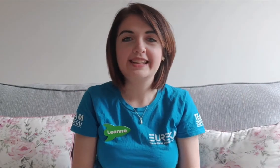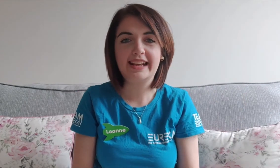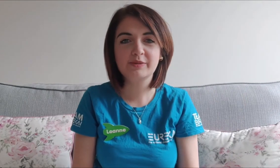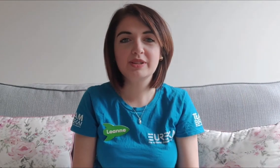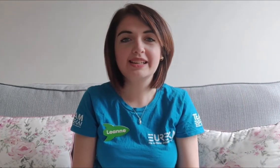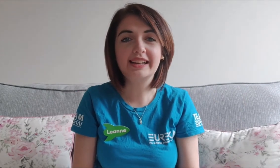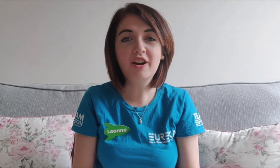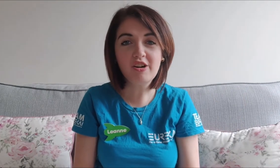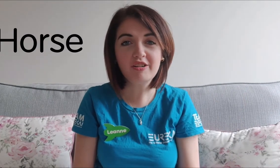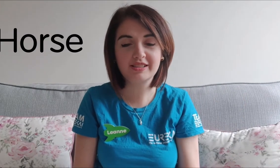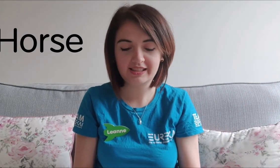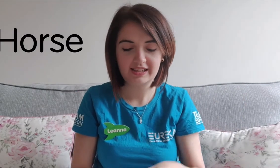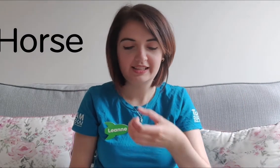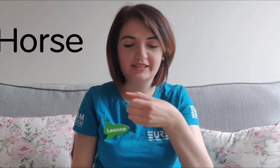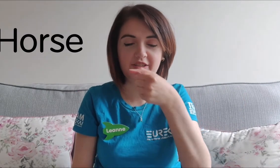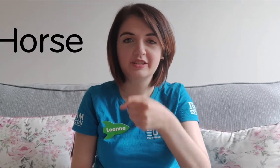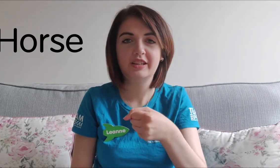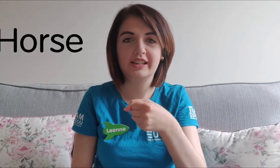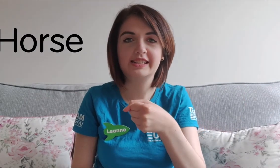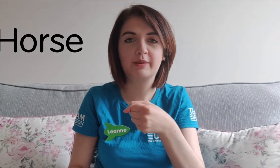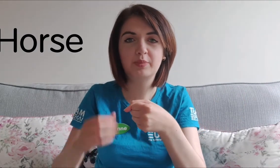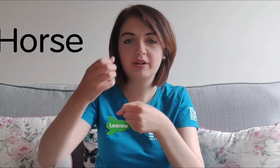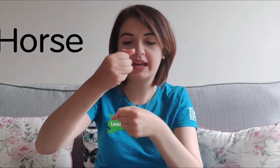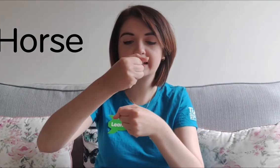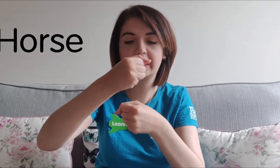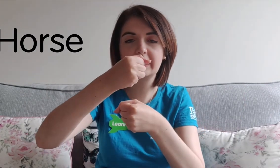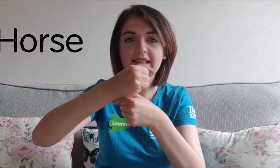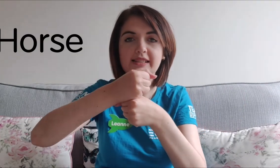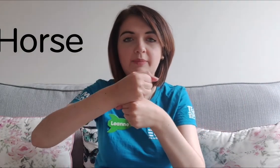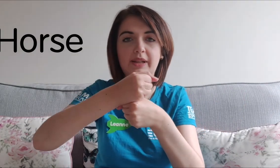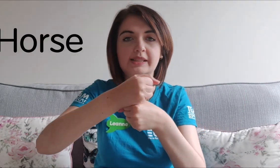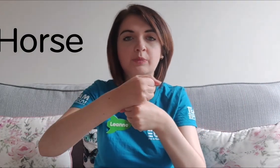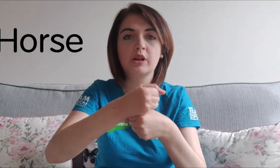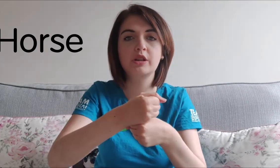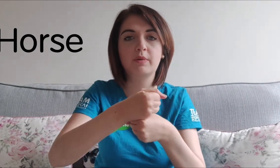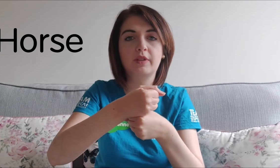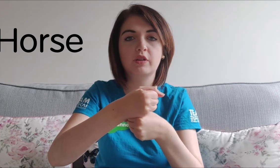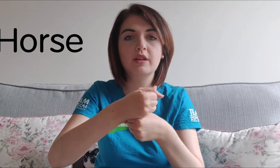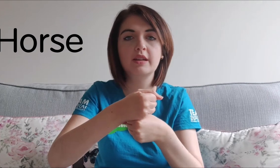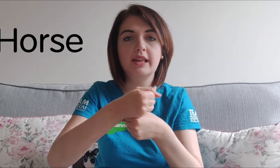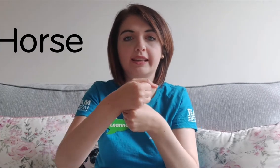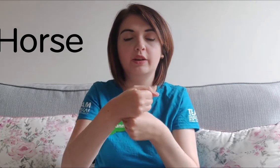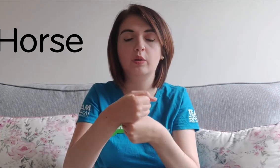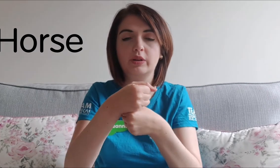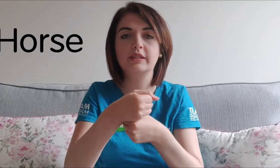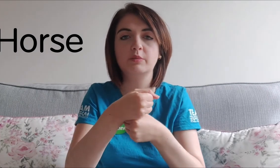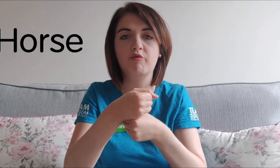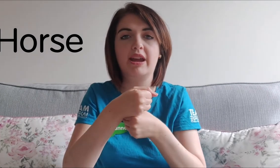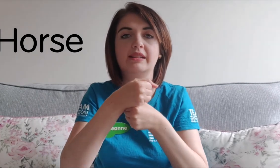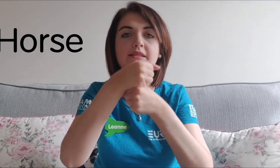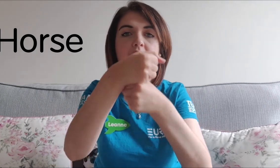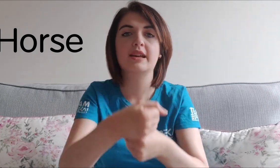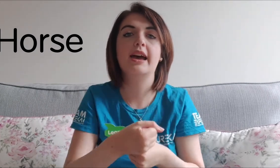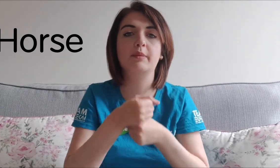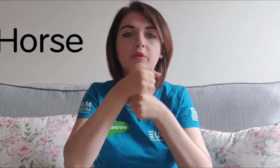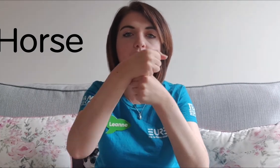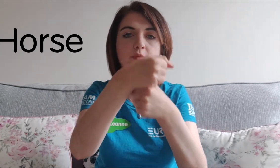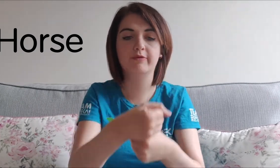Next we'll sign horse so you're to take both hands like this place them one on top of the other like you're holding some reins and move them